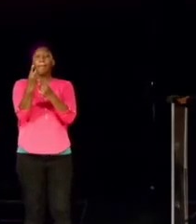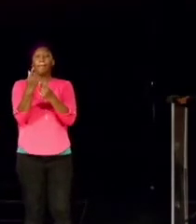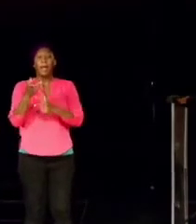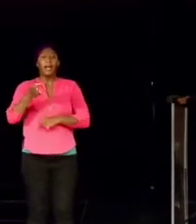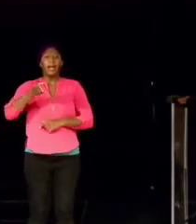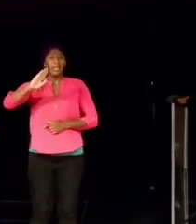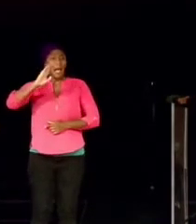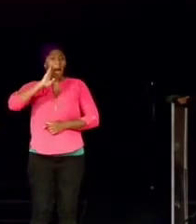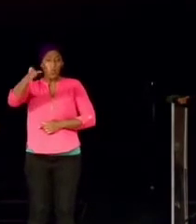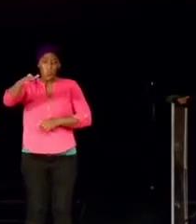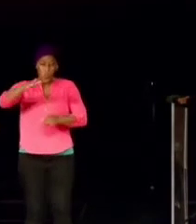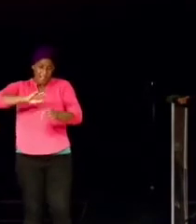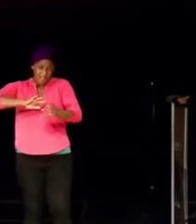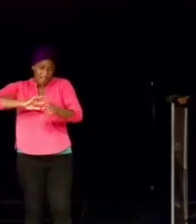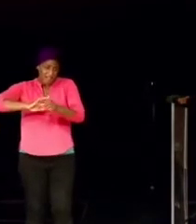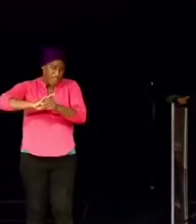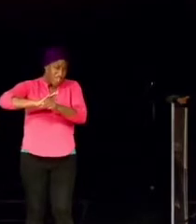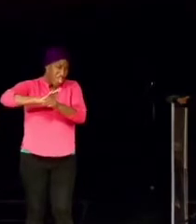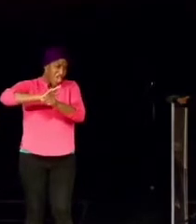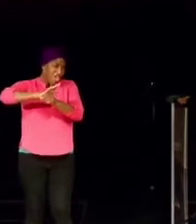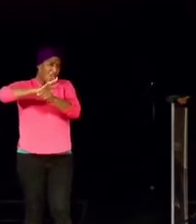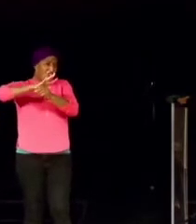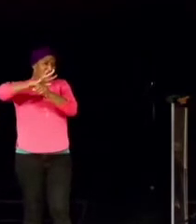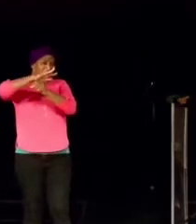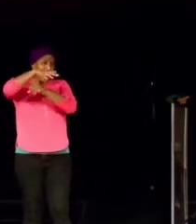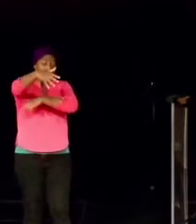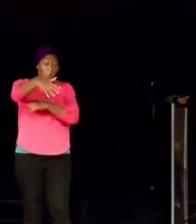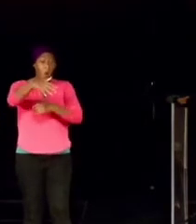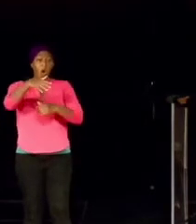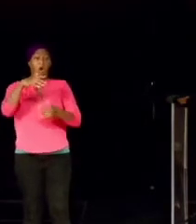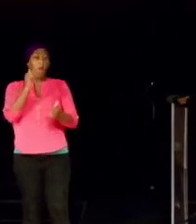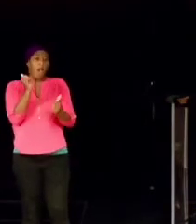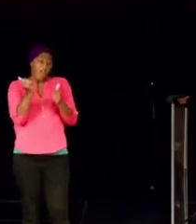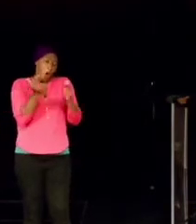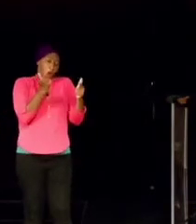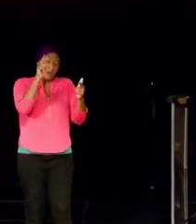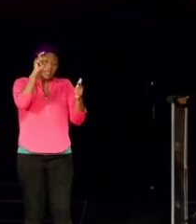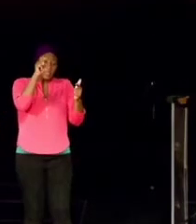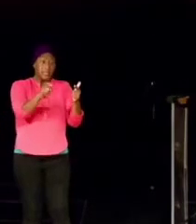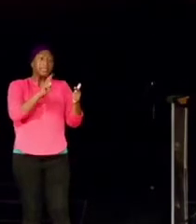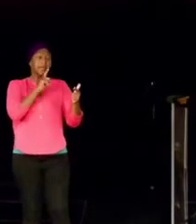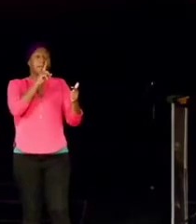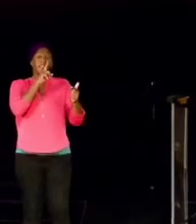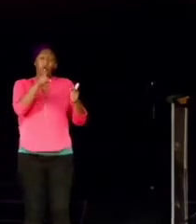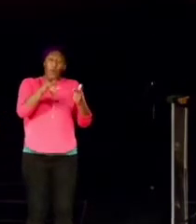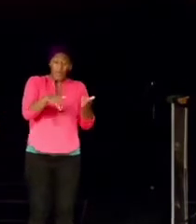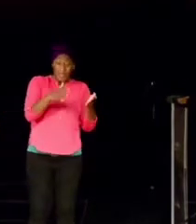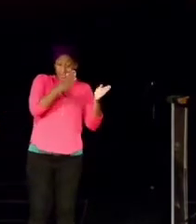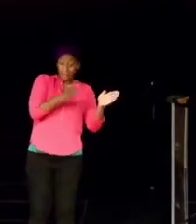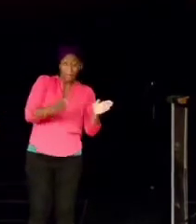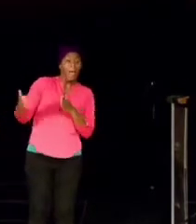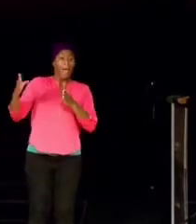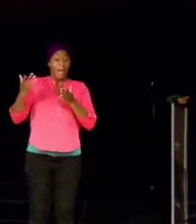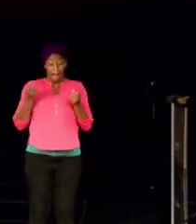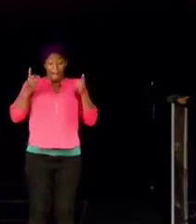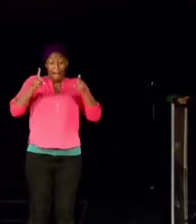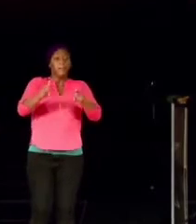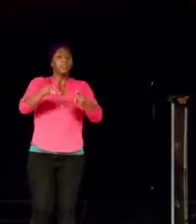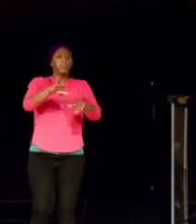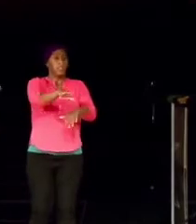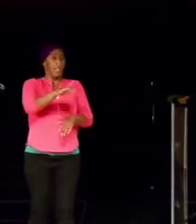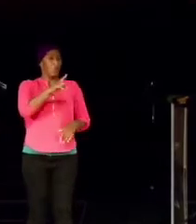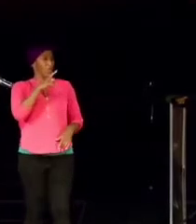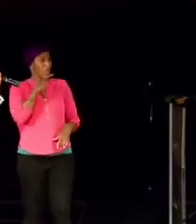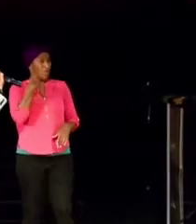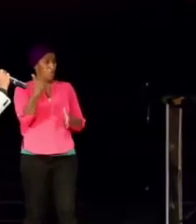fill you full of everything that you need to do what God has called you to do. Wait a minute, that was a weak amen for a powerful